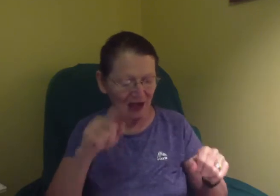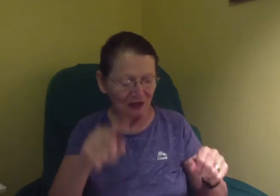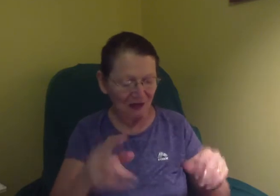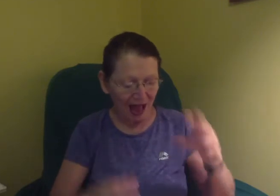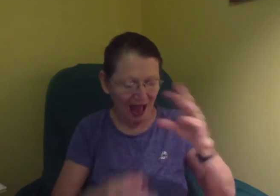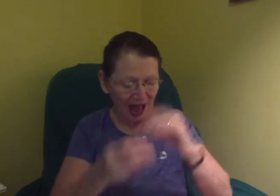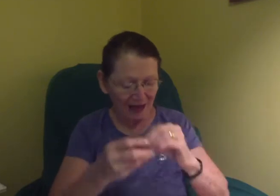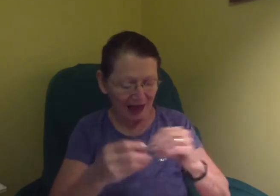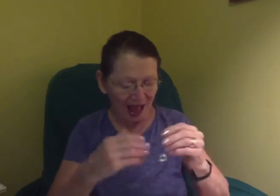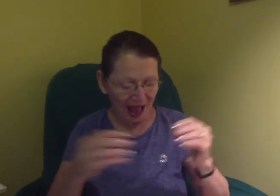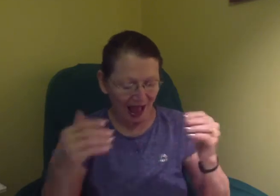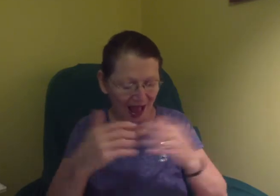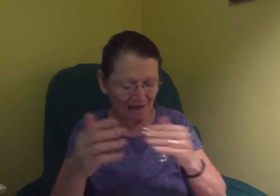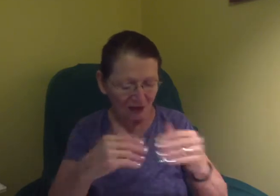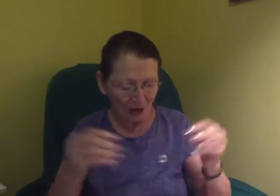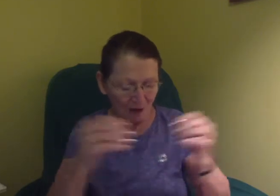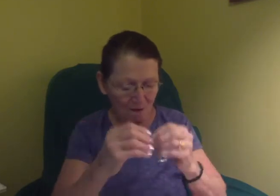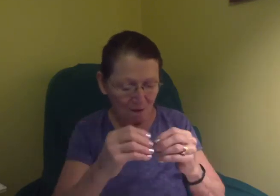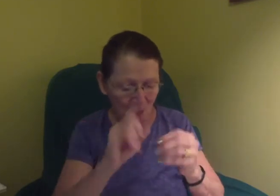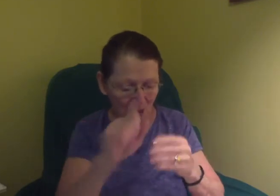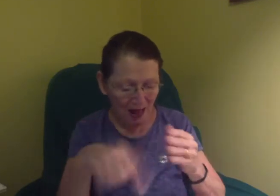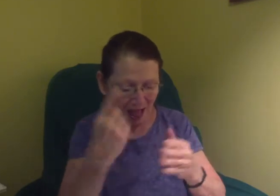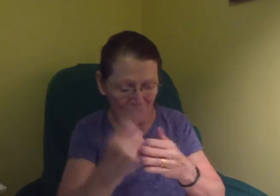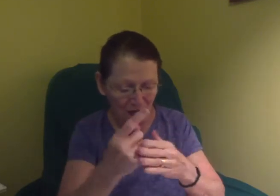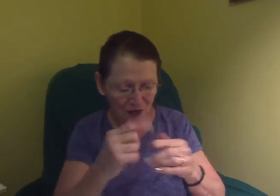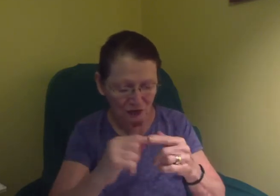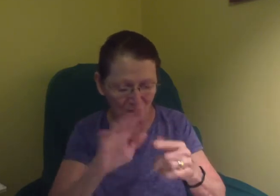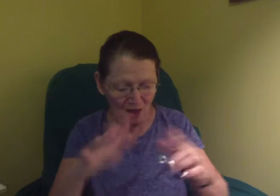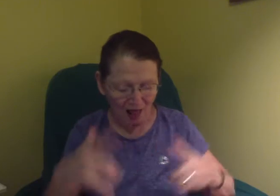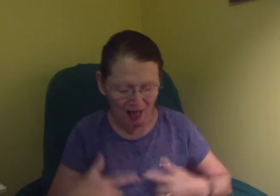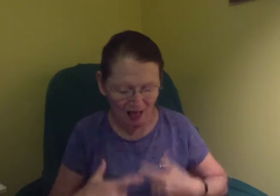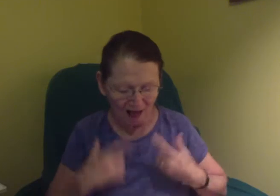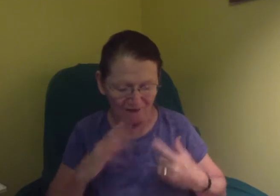was like, but I was like,